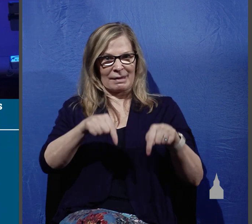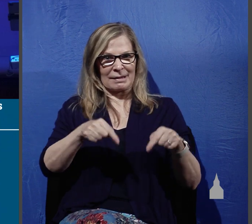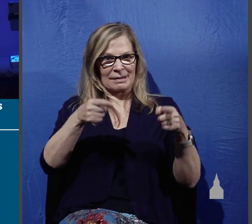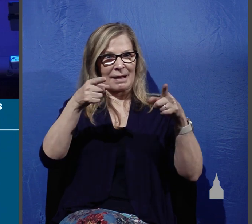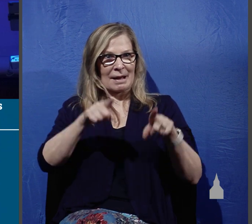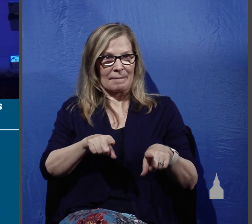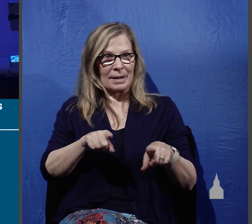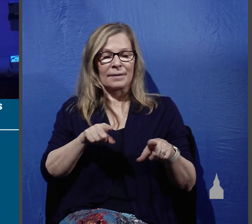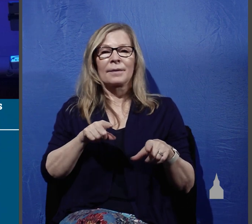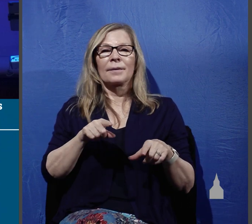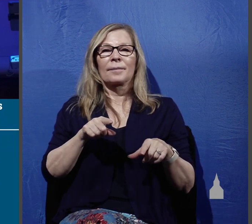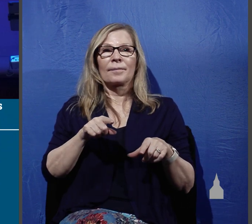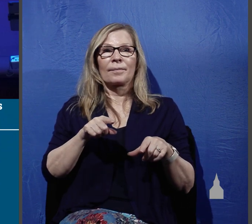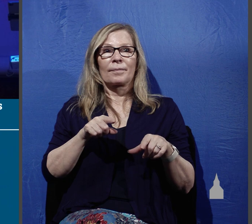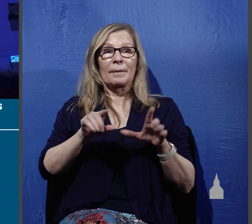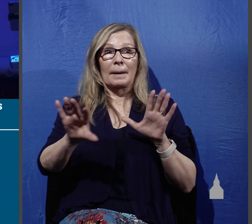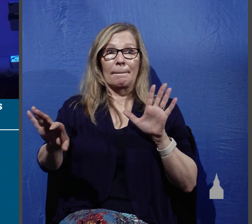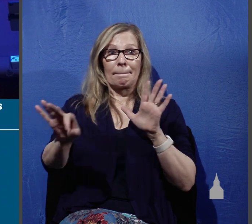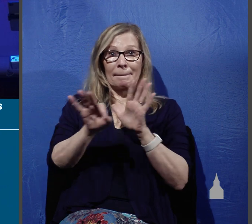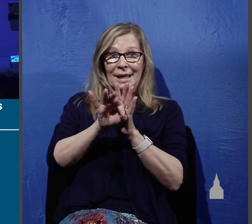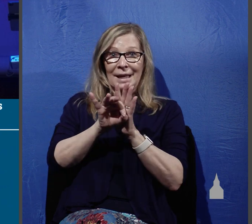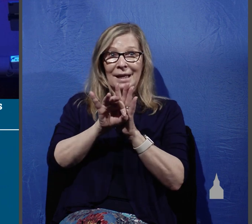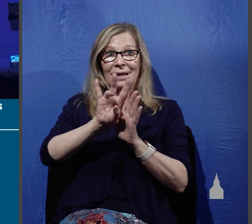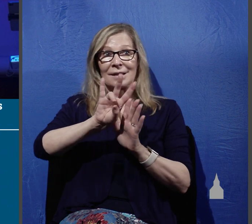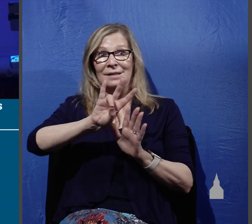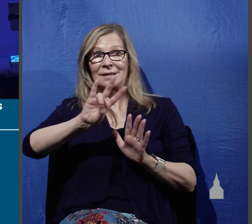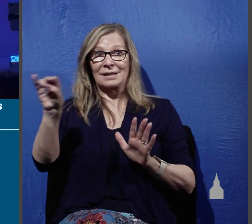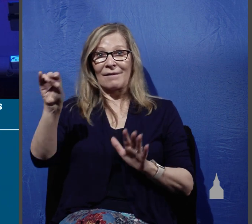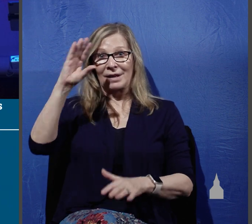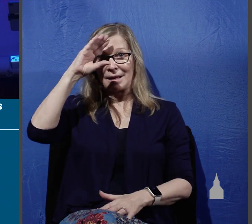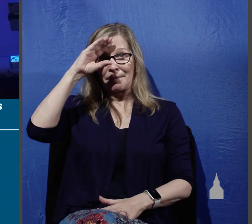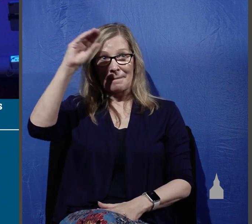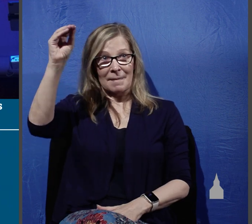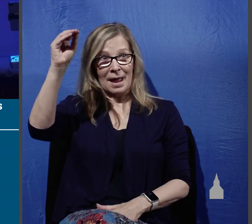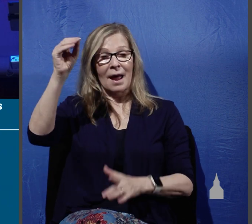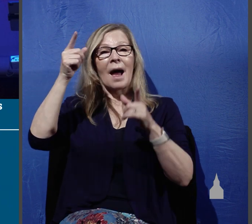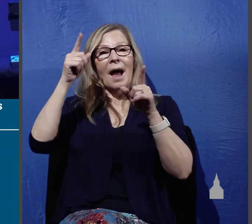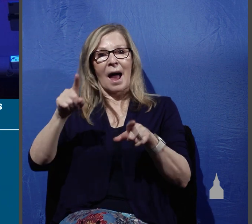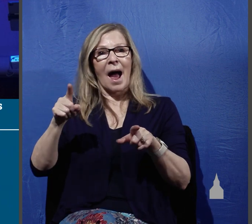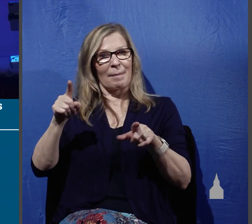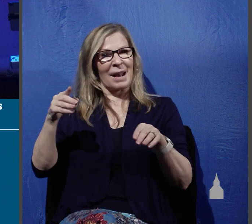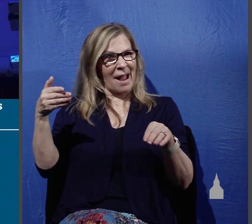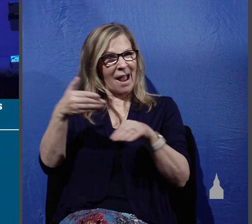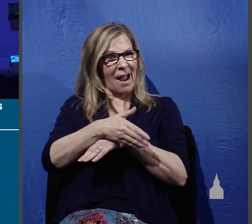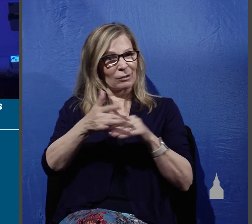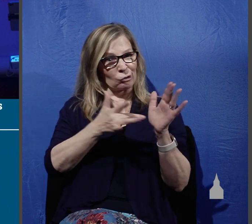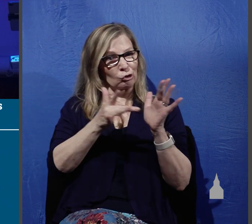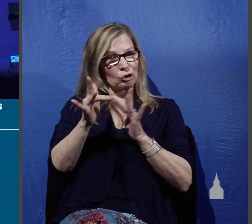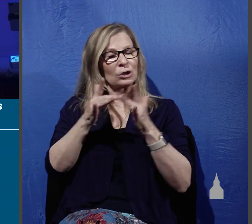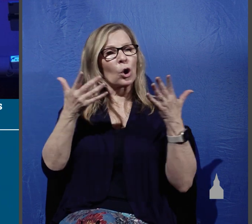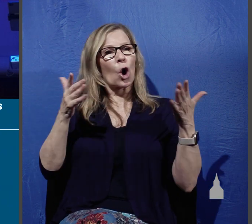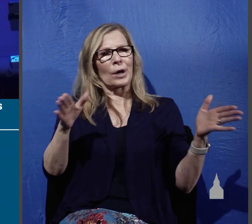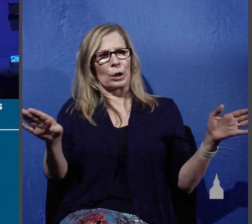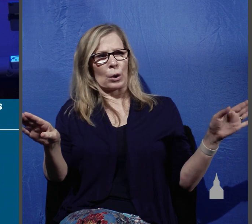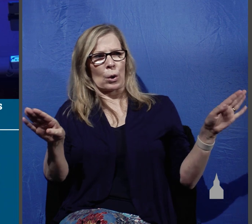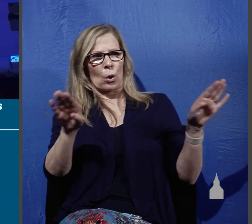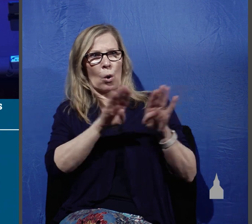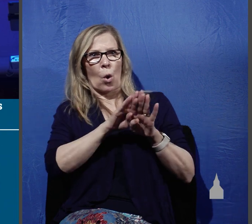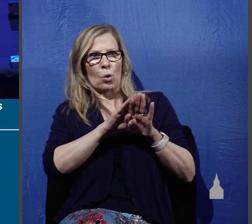is that the appointing of these 70 men took place after Jesus had closed his ministry in Galilee.